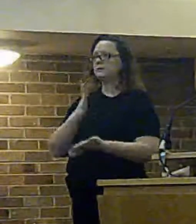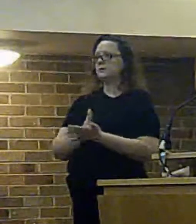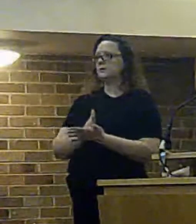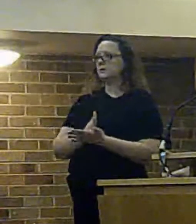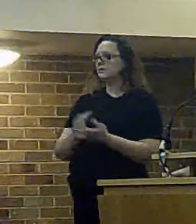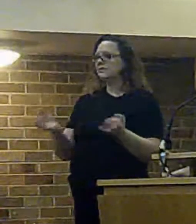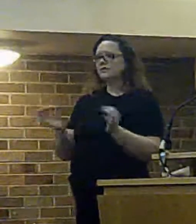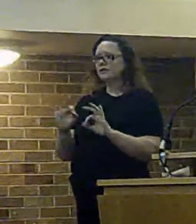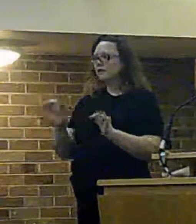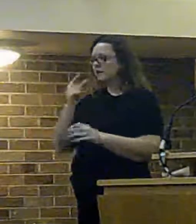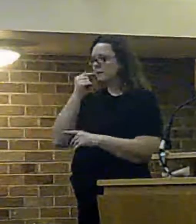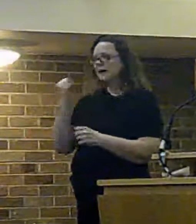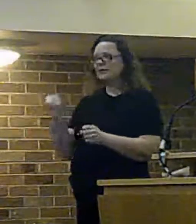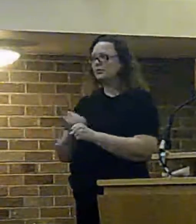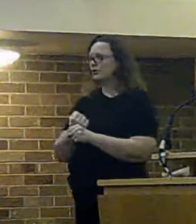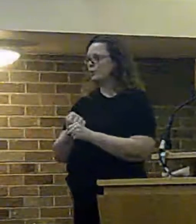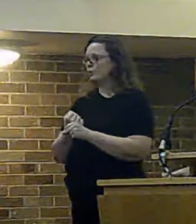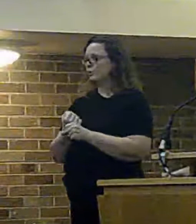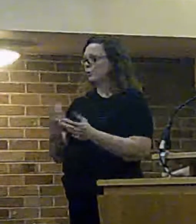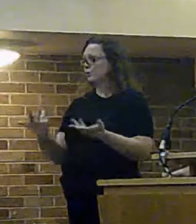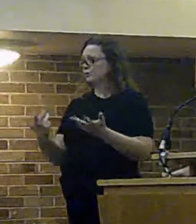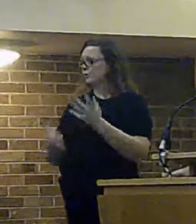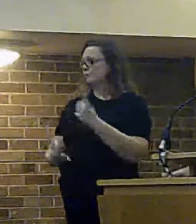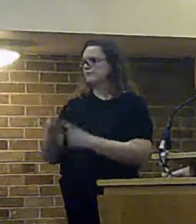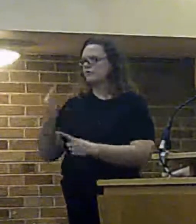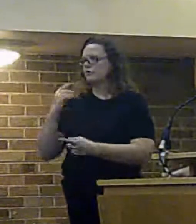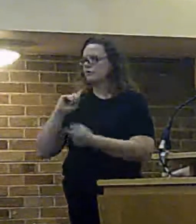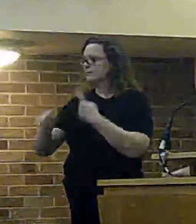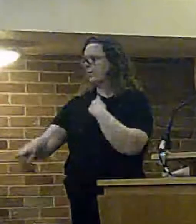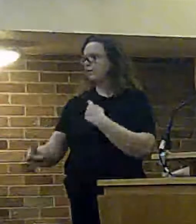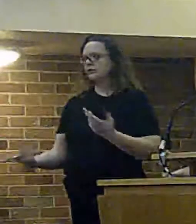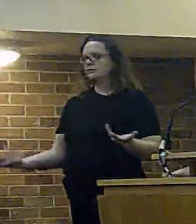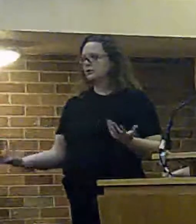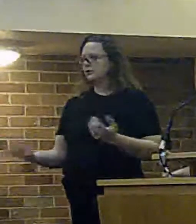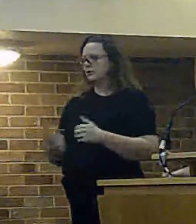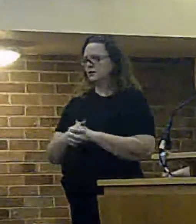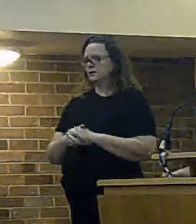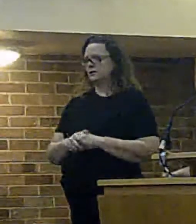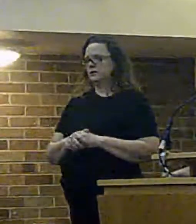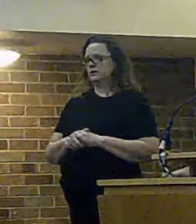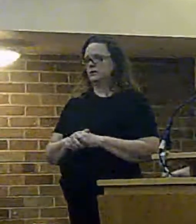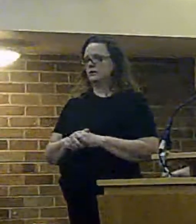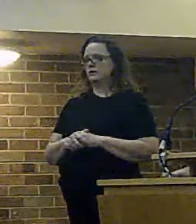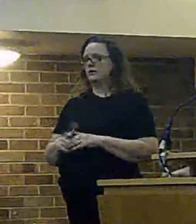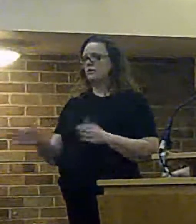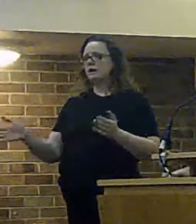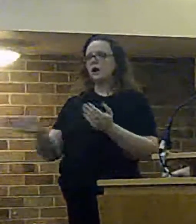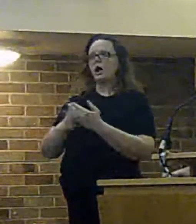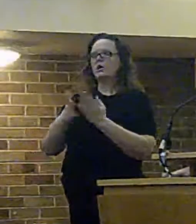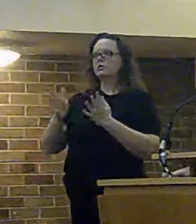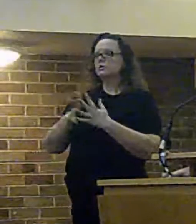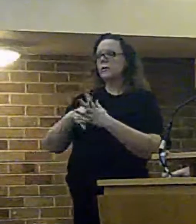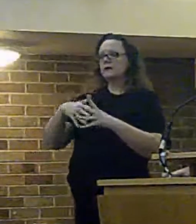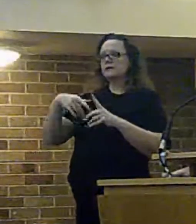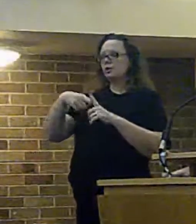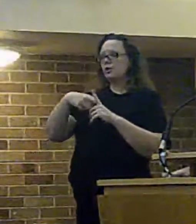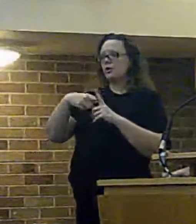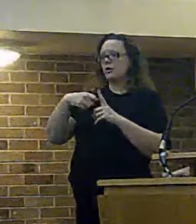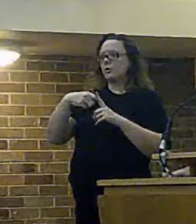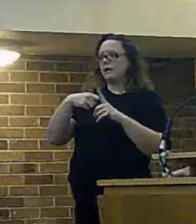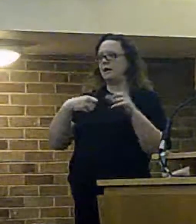nothing we can do that is going to improve response even if we close west kerby and stay upton